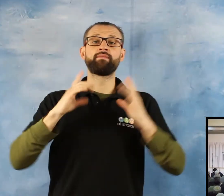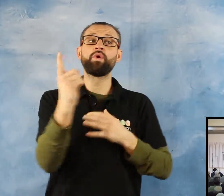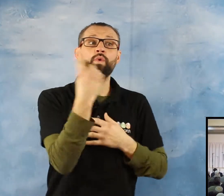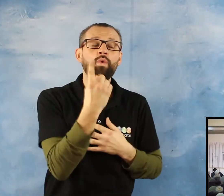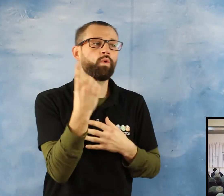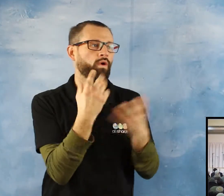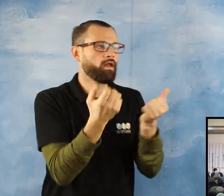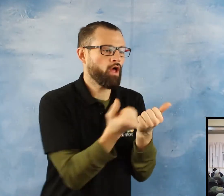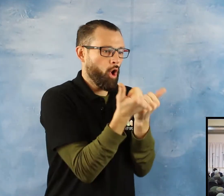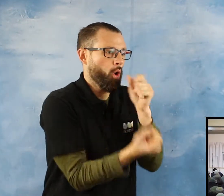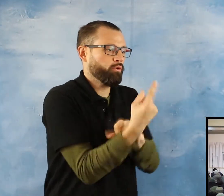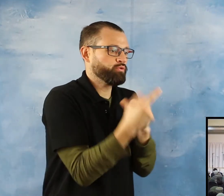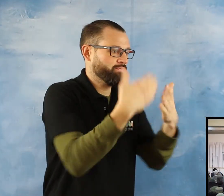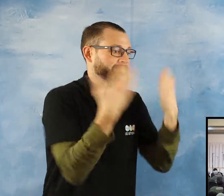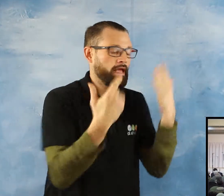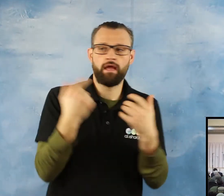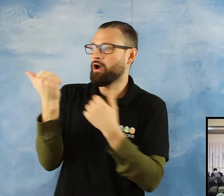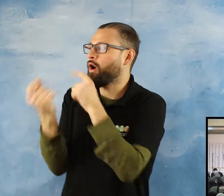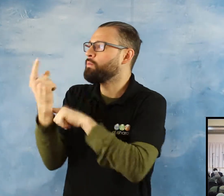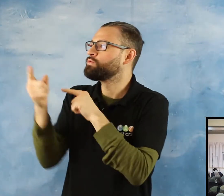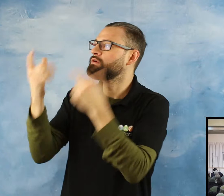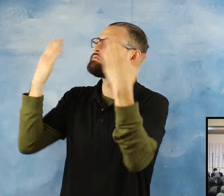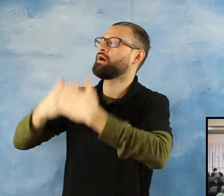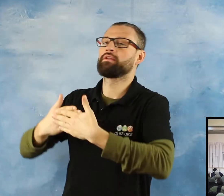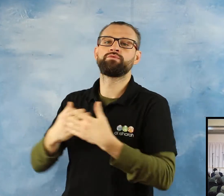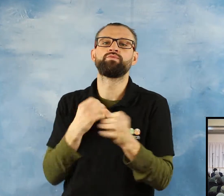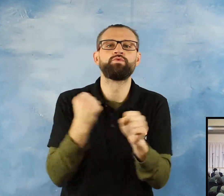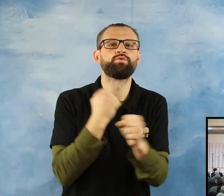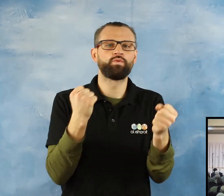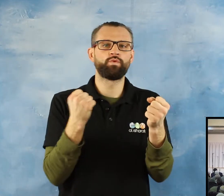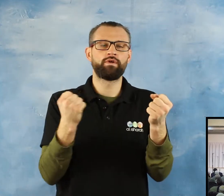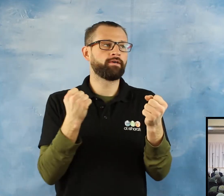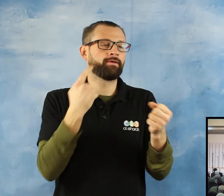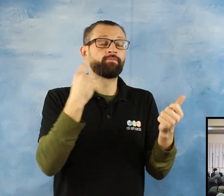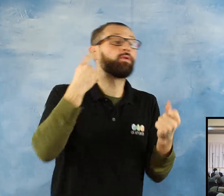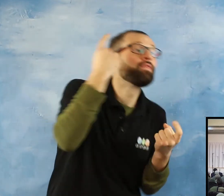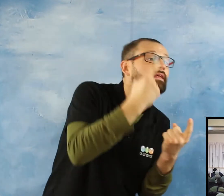think, to reflect, to plan.